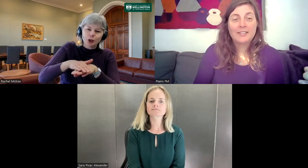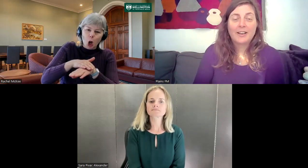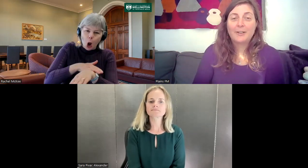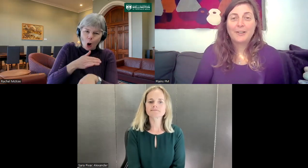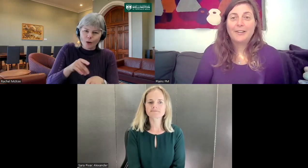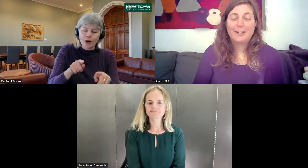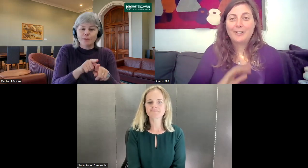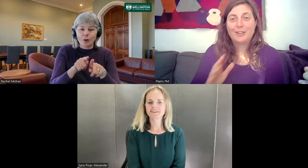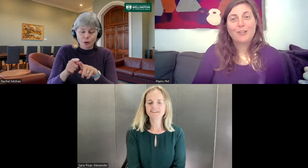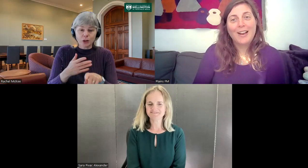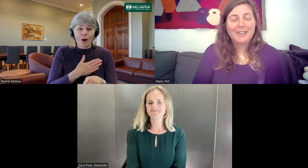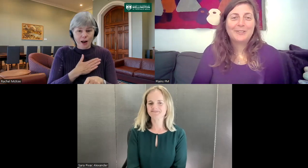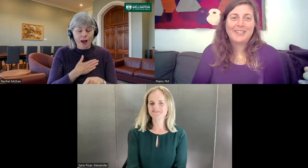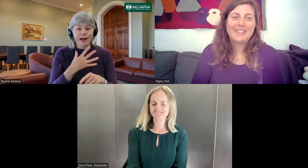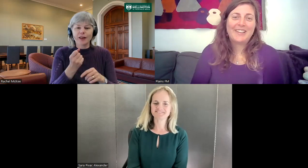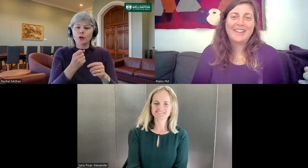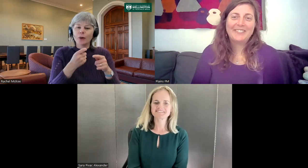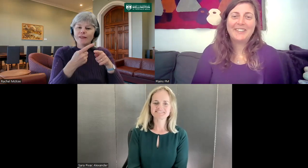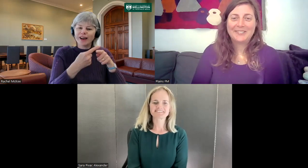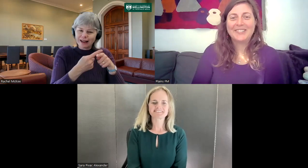in a trilingual dictionary. Really cool.